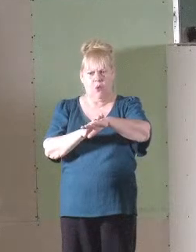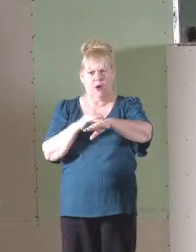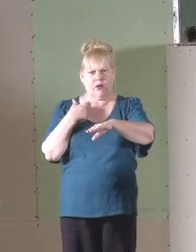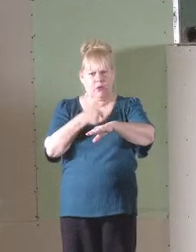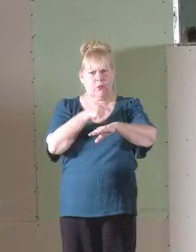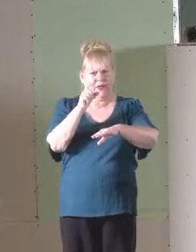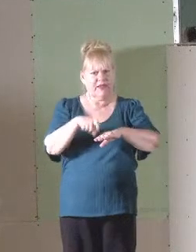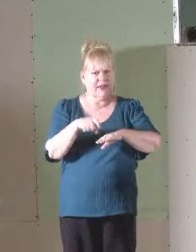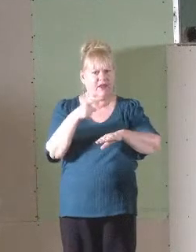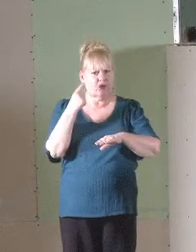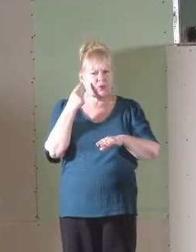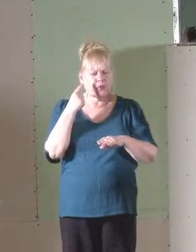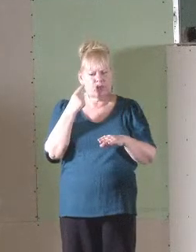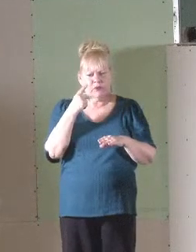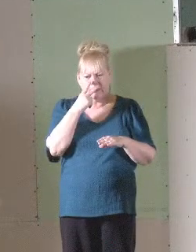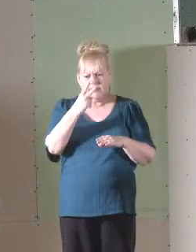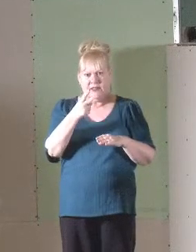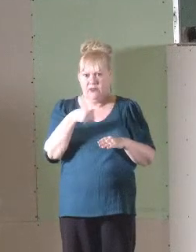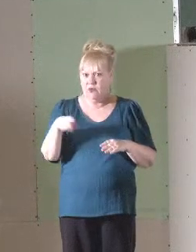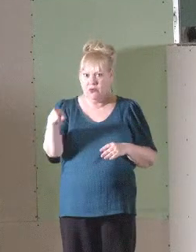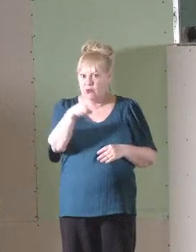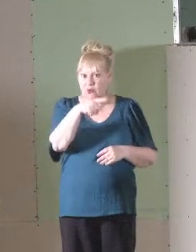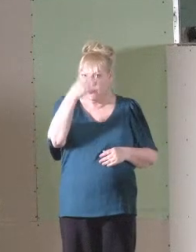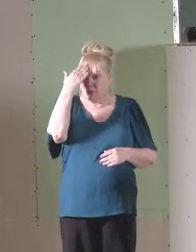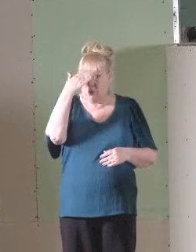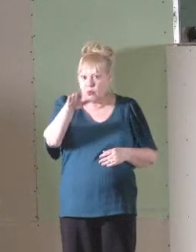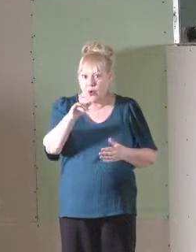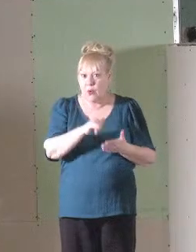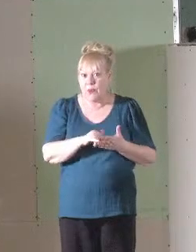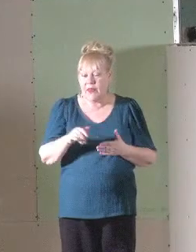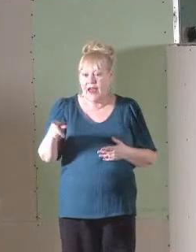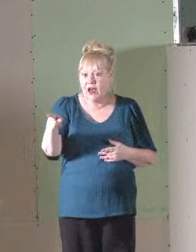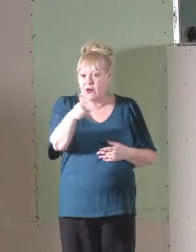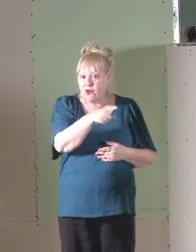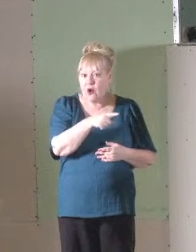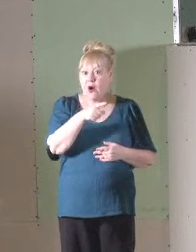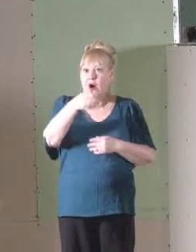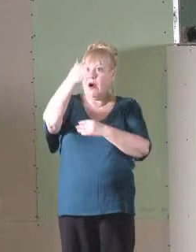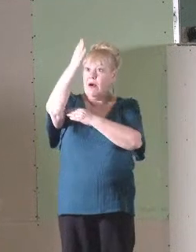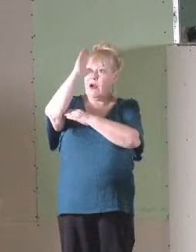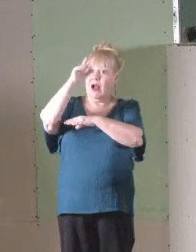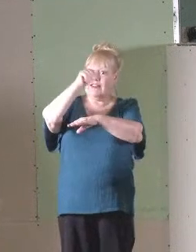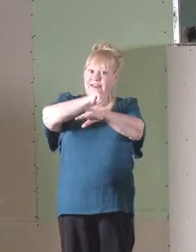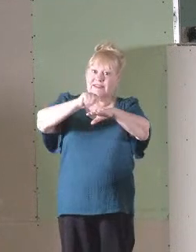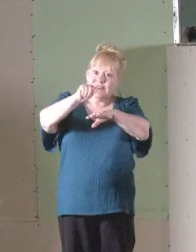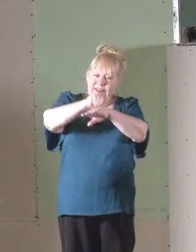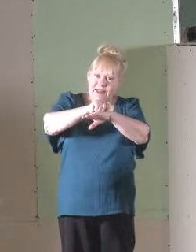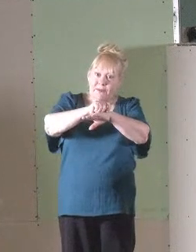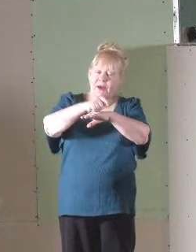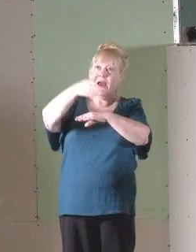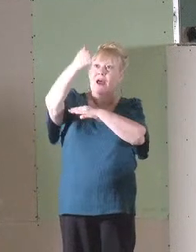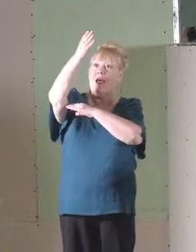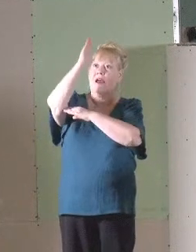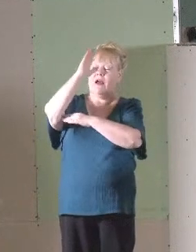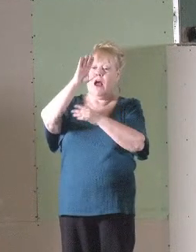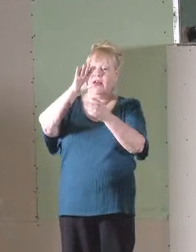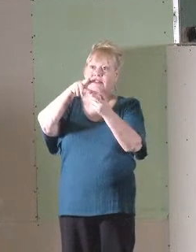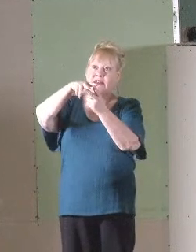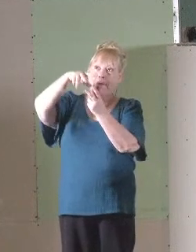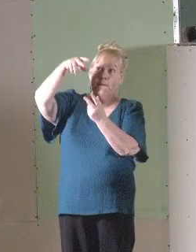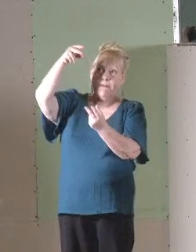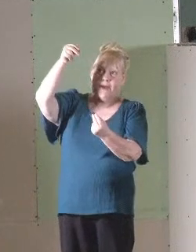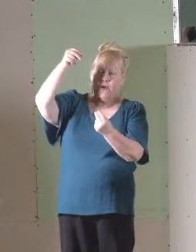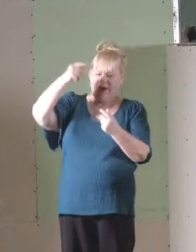need to hear. Paul says, do y'all not know that y'all are God's temple and that God's spirit